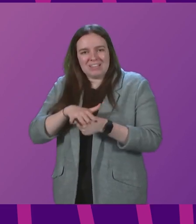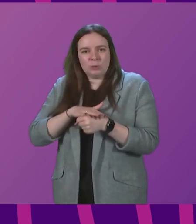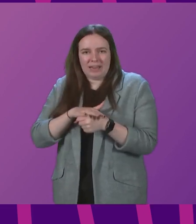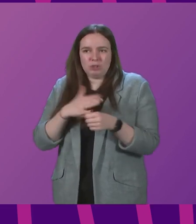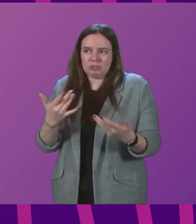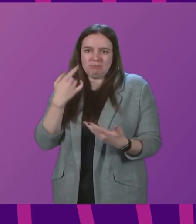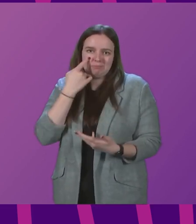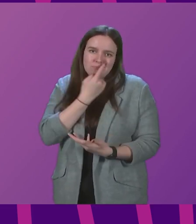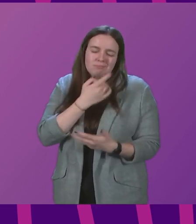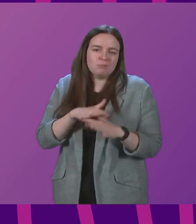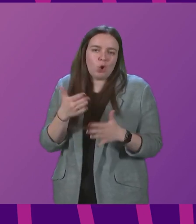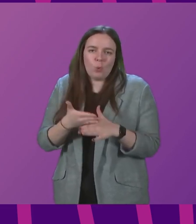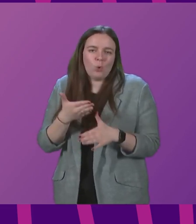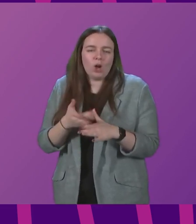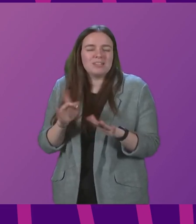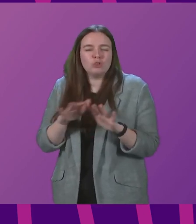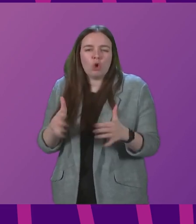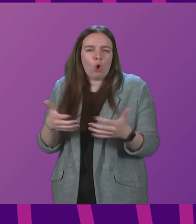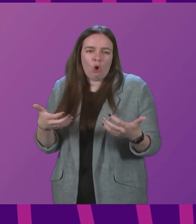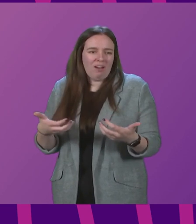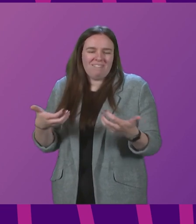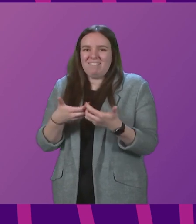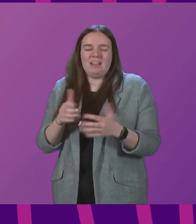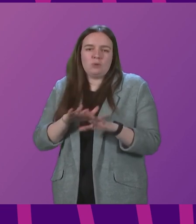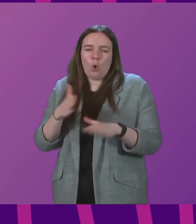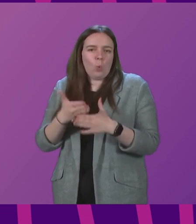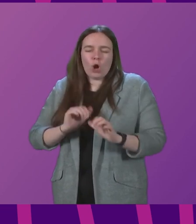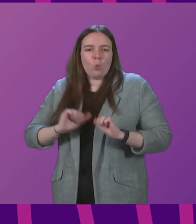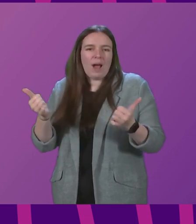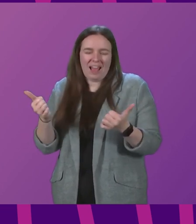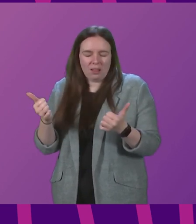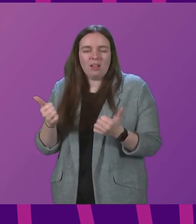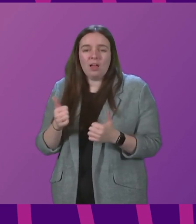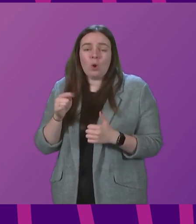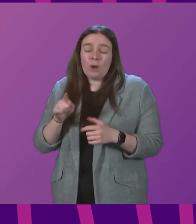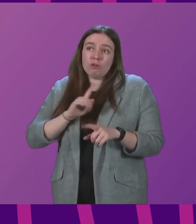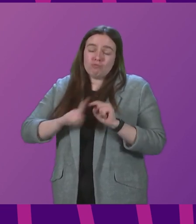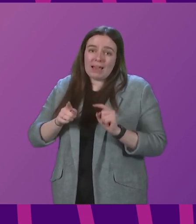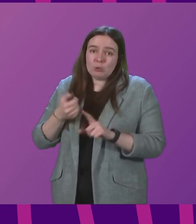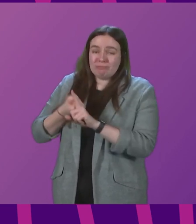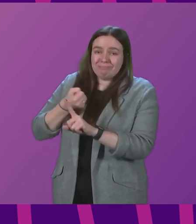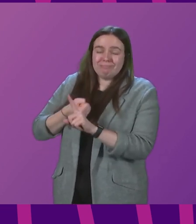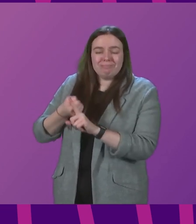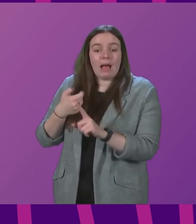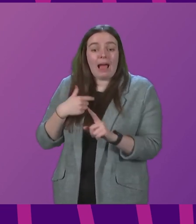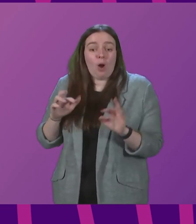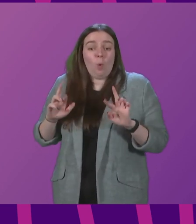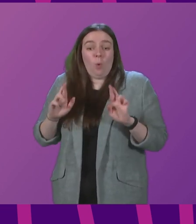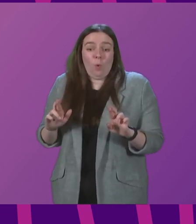-evidently does not work. It is just not fit for purpose in these circumstances, and we are making that case. I hope we are